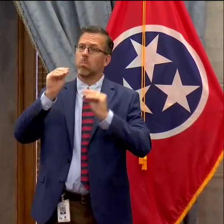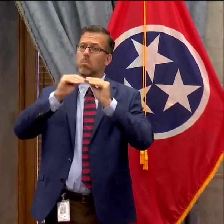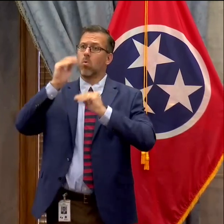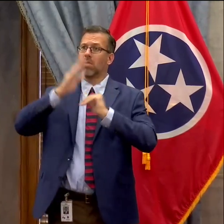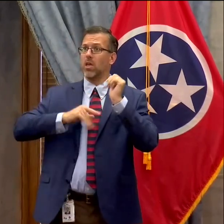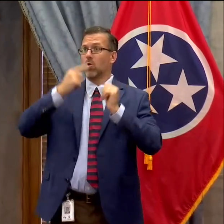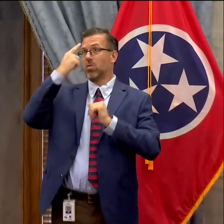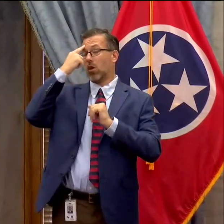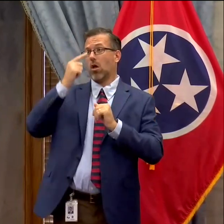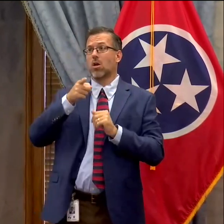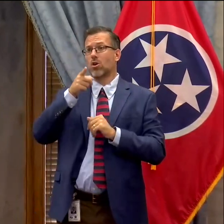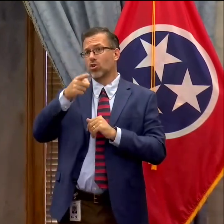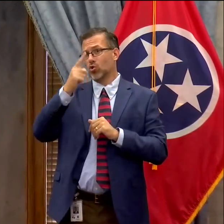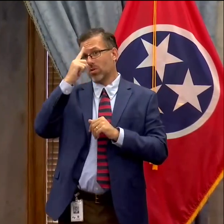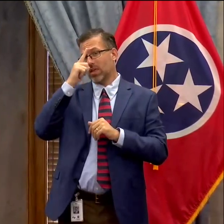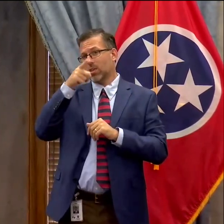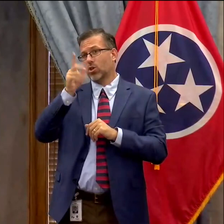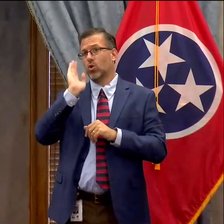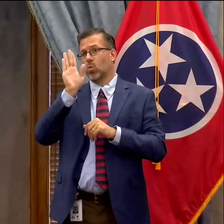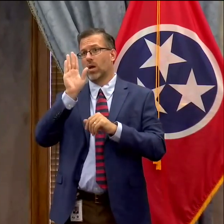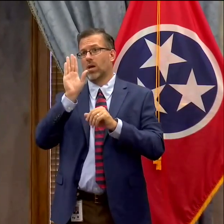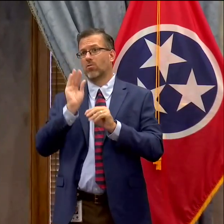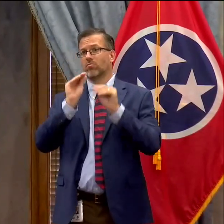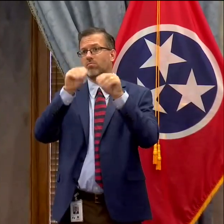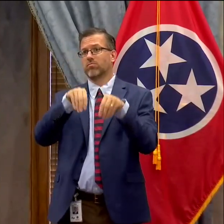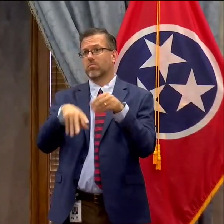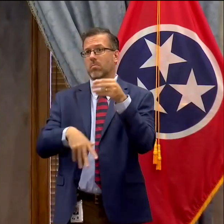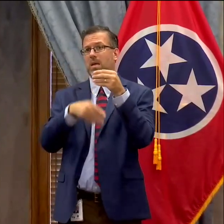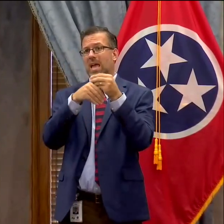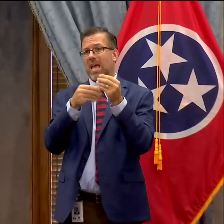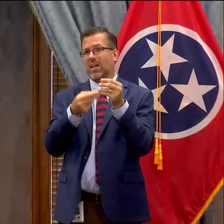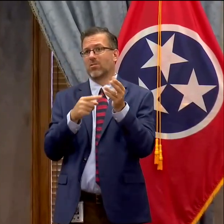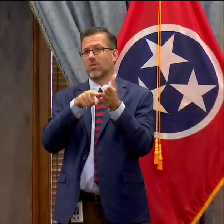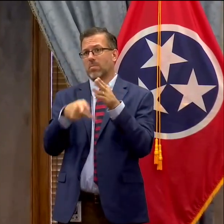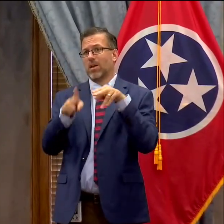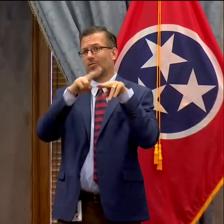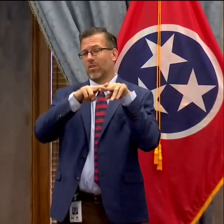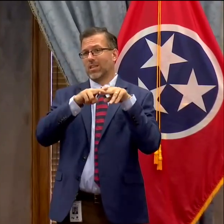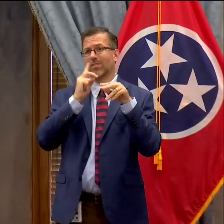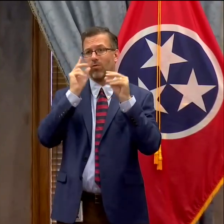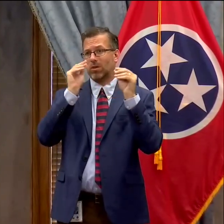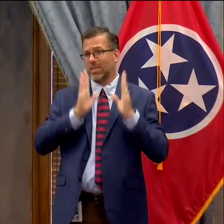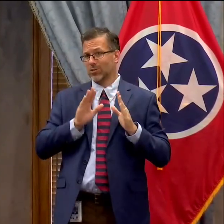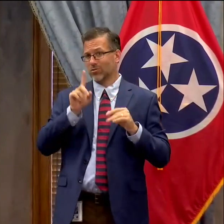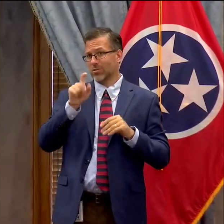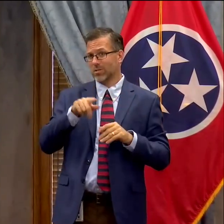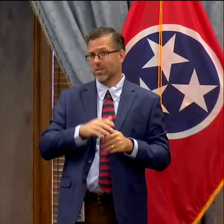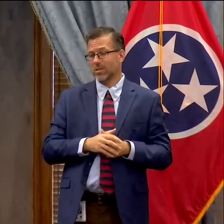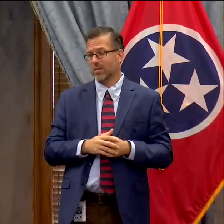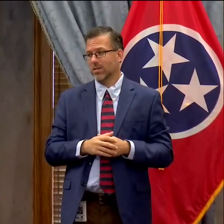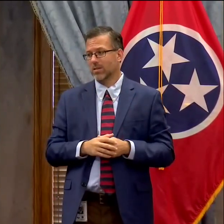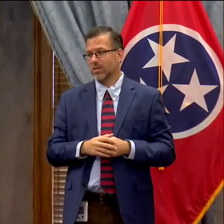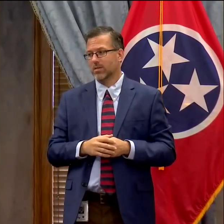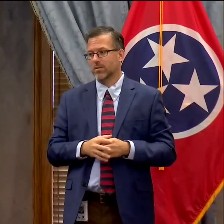putting those raises somehow back in or or helping teachers out in this time? Yeah let me first just uh